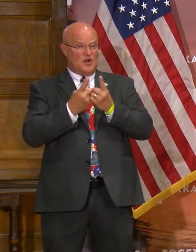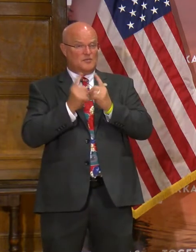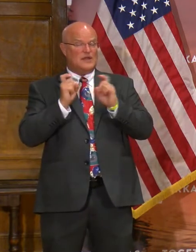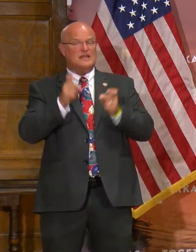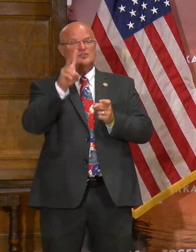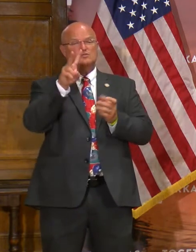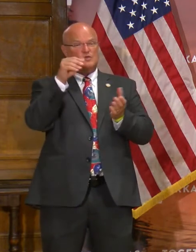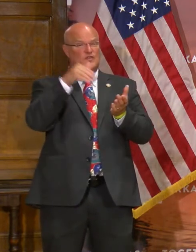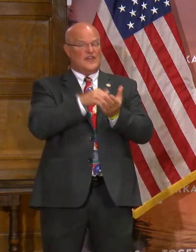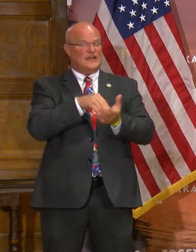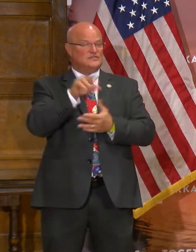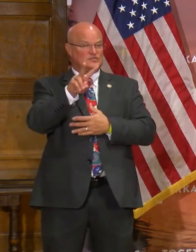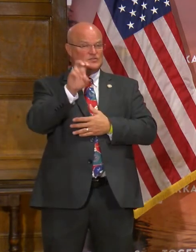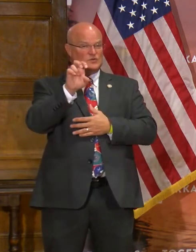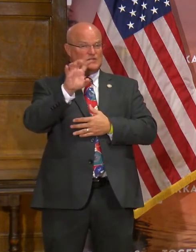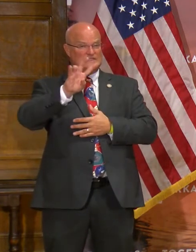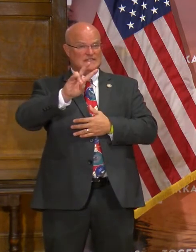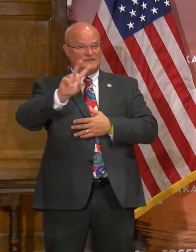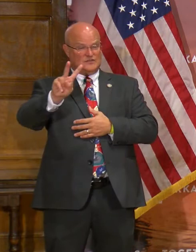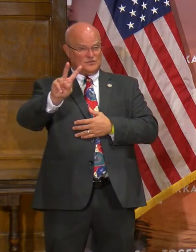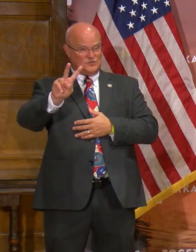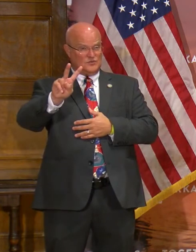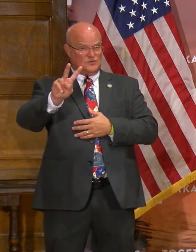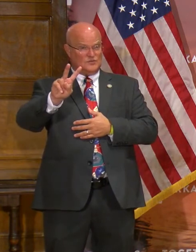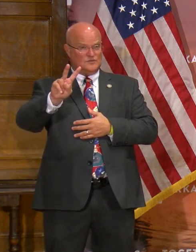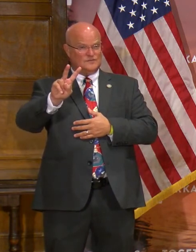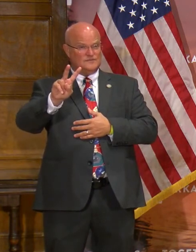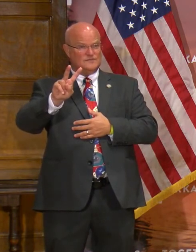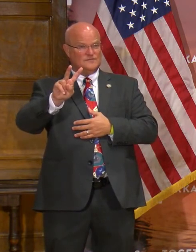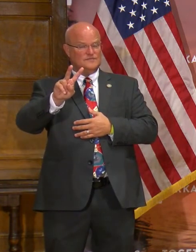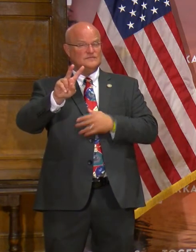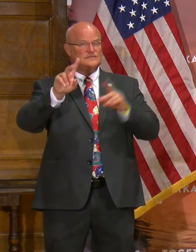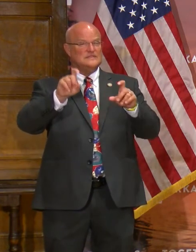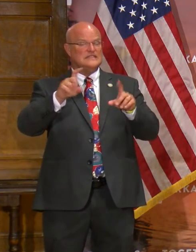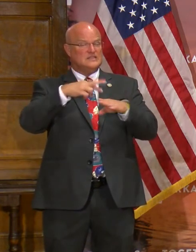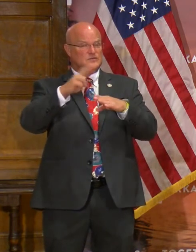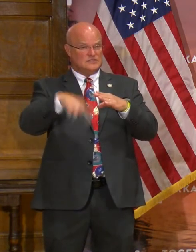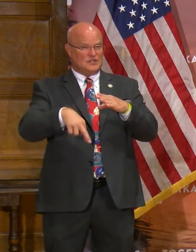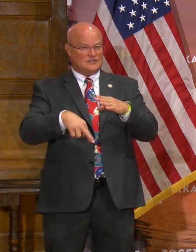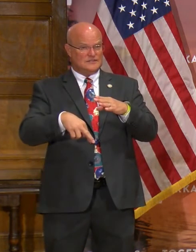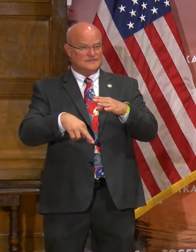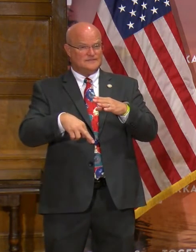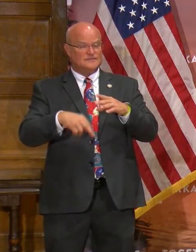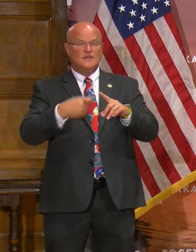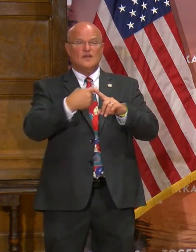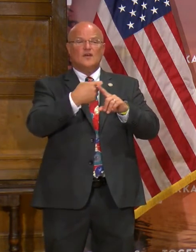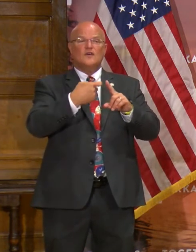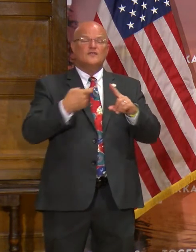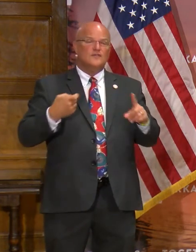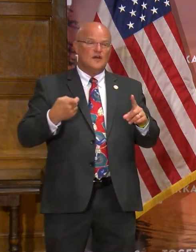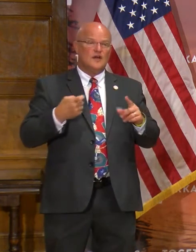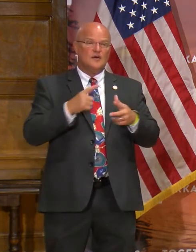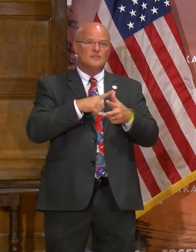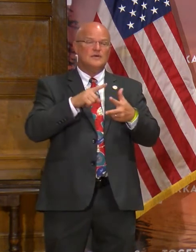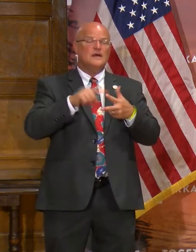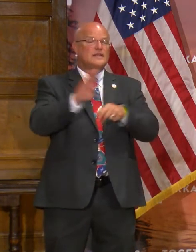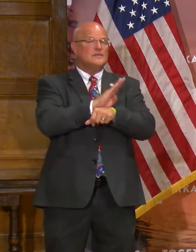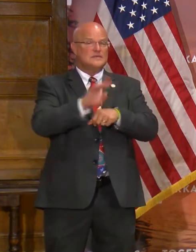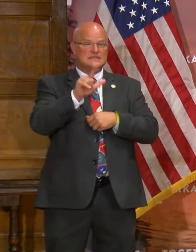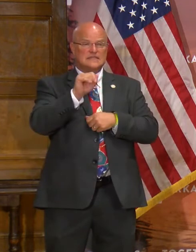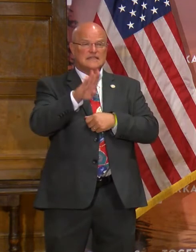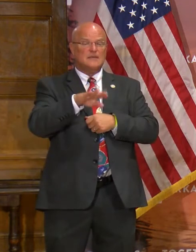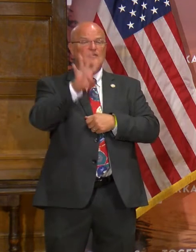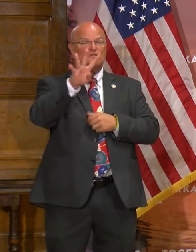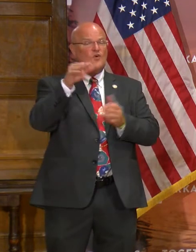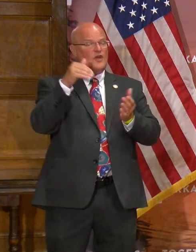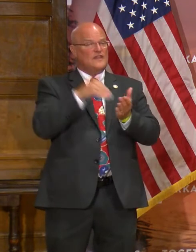2,272 test results. From the commercial labs was